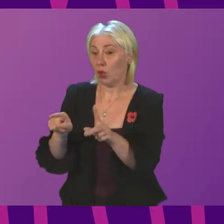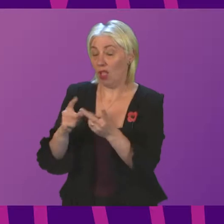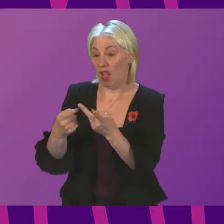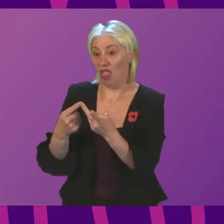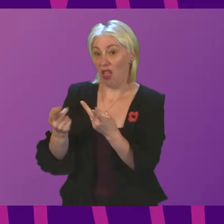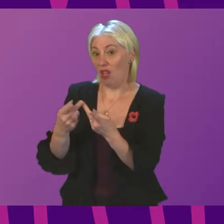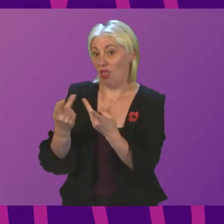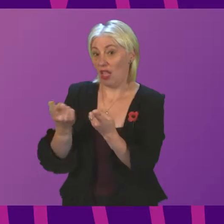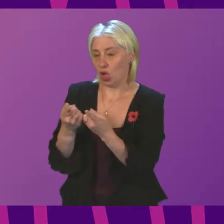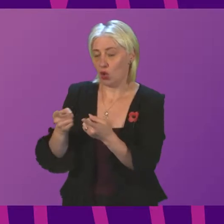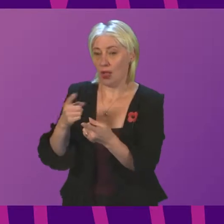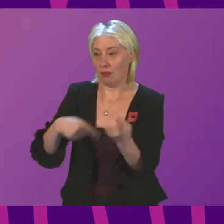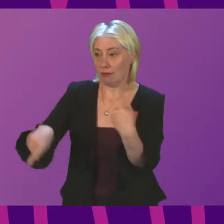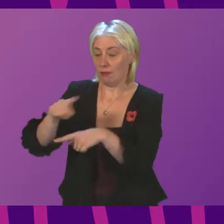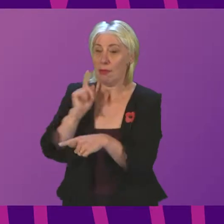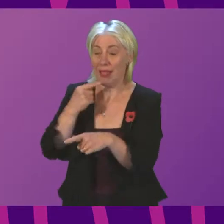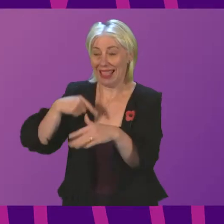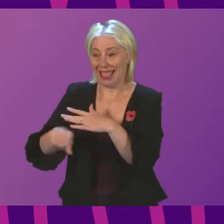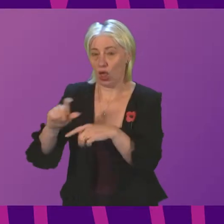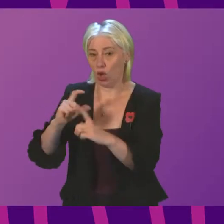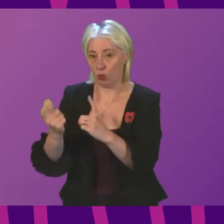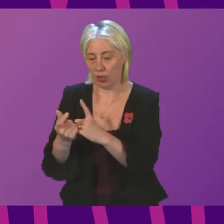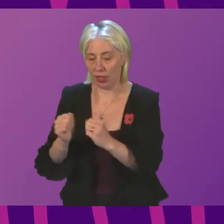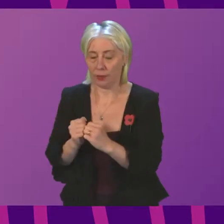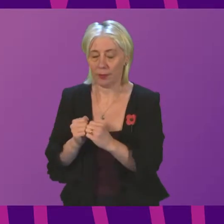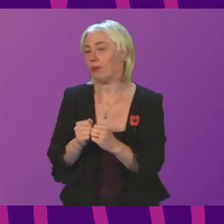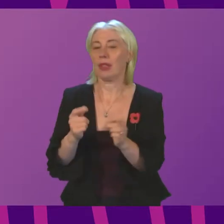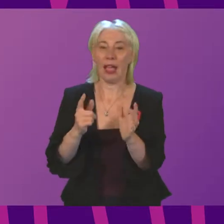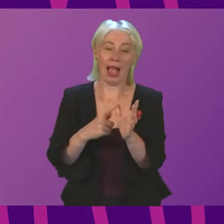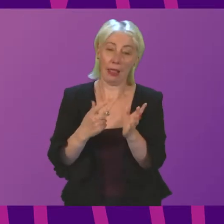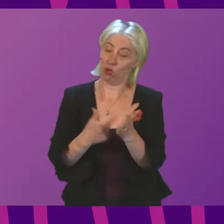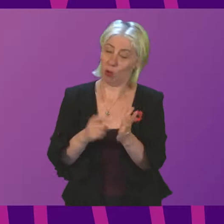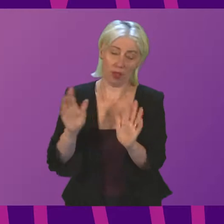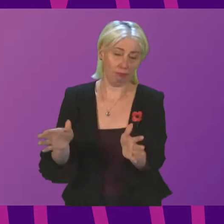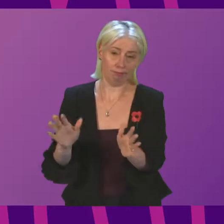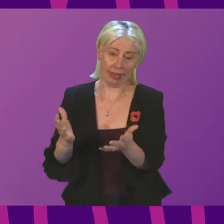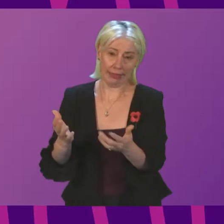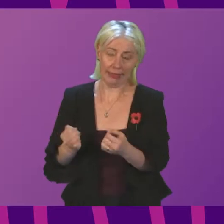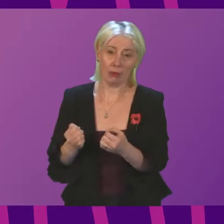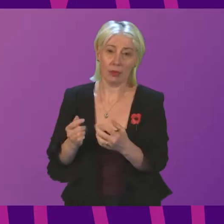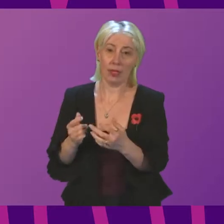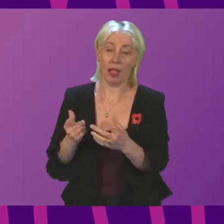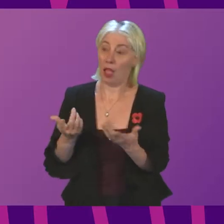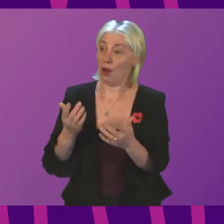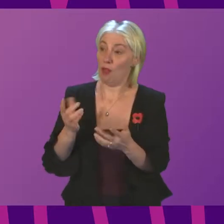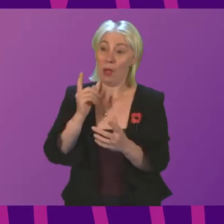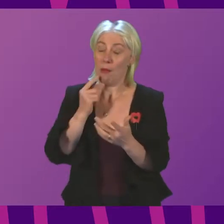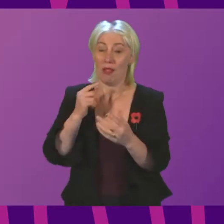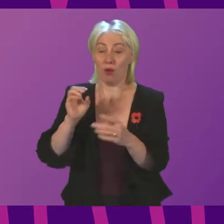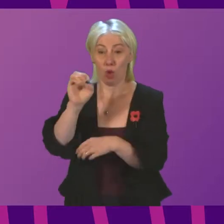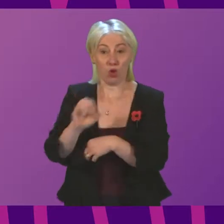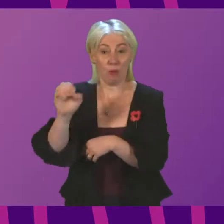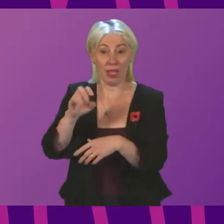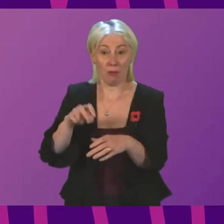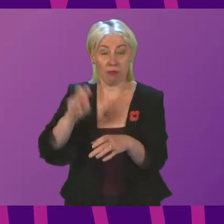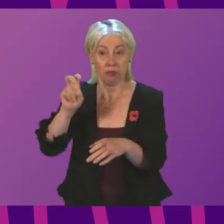of people within our community. Mr Rowley, I am sure would accept that the ending of free movement of individuals across